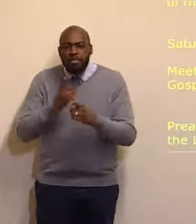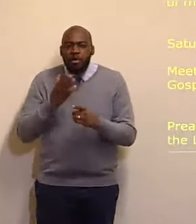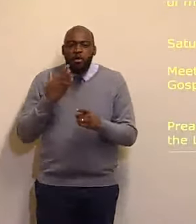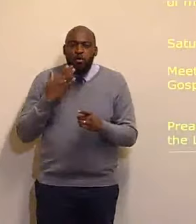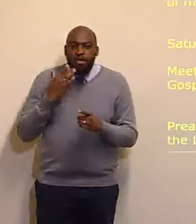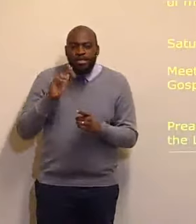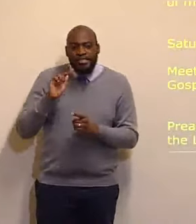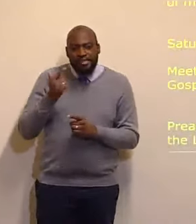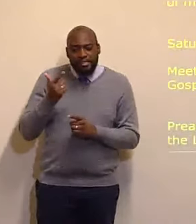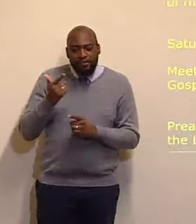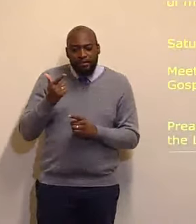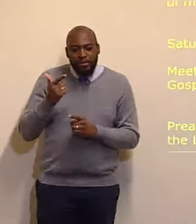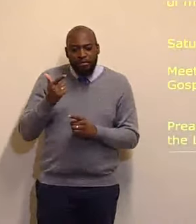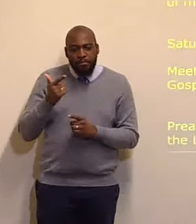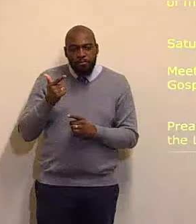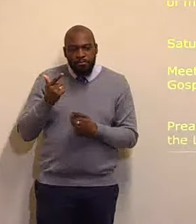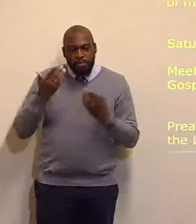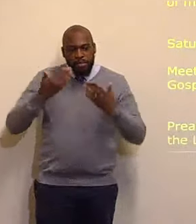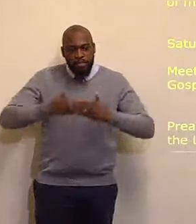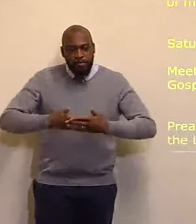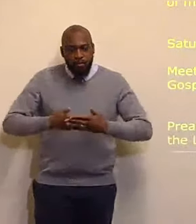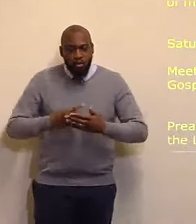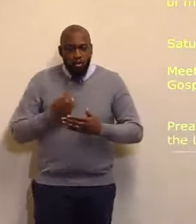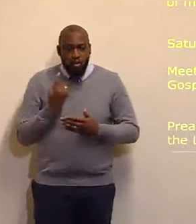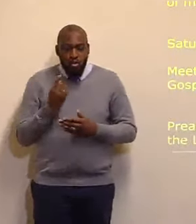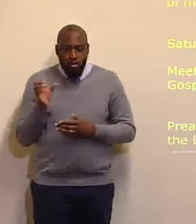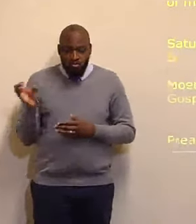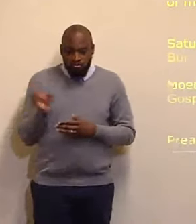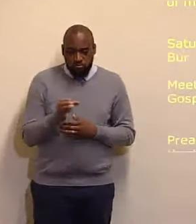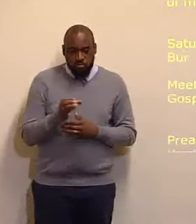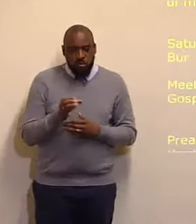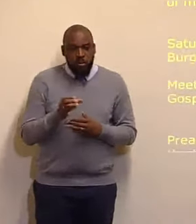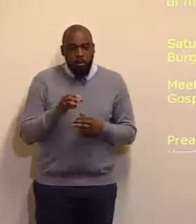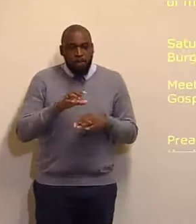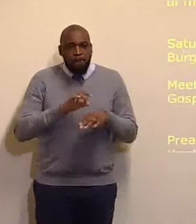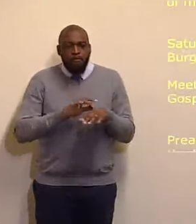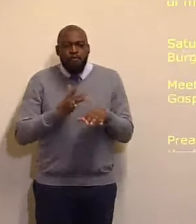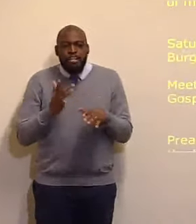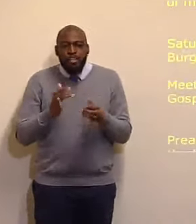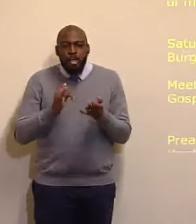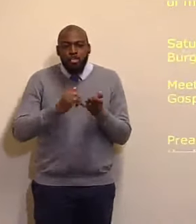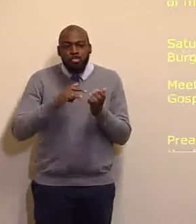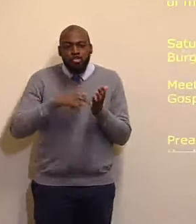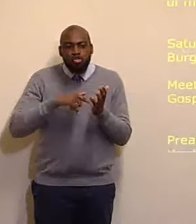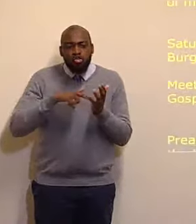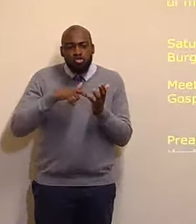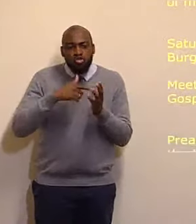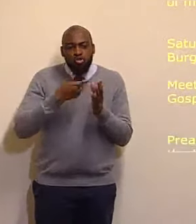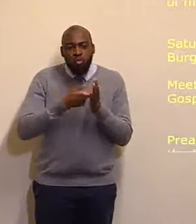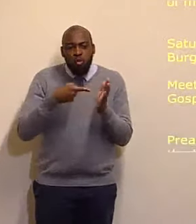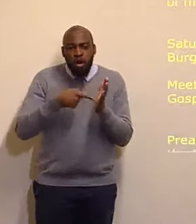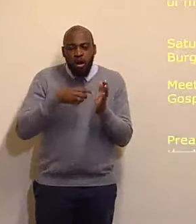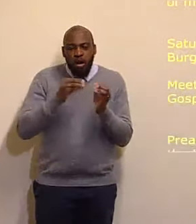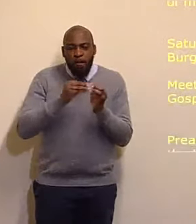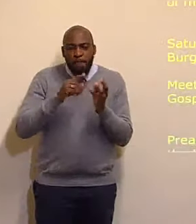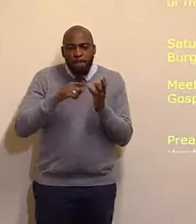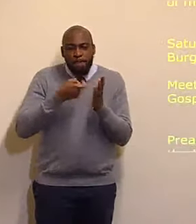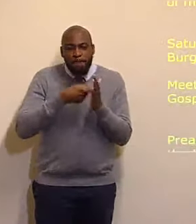Stuart Burgess Will address the question How brief is the history of time All of